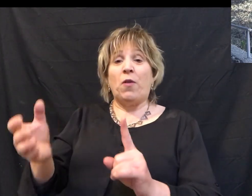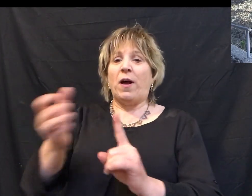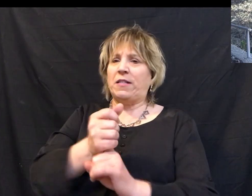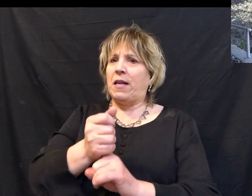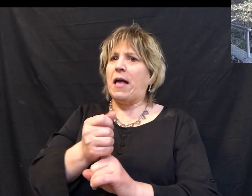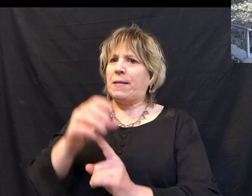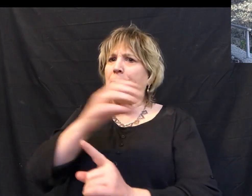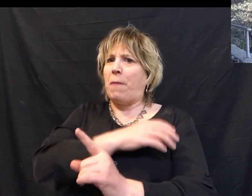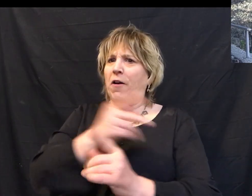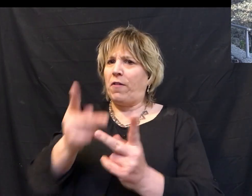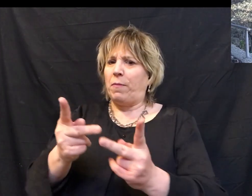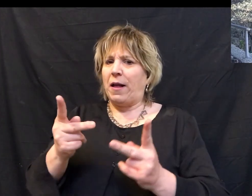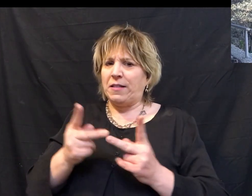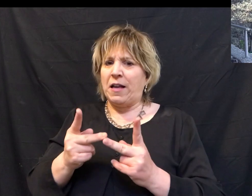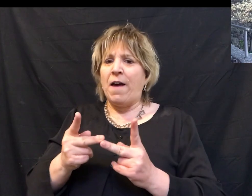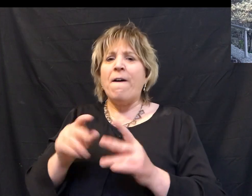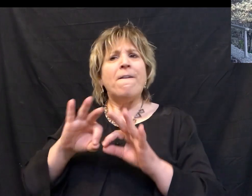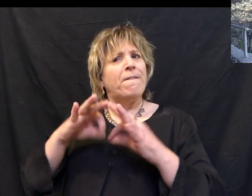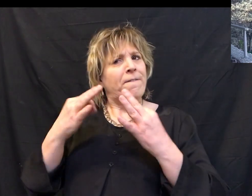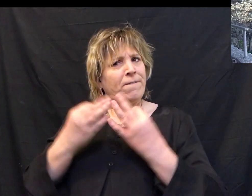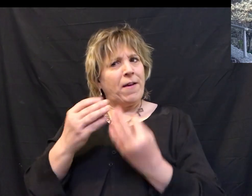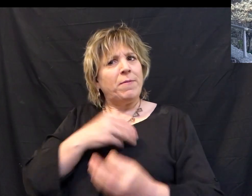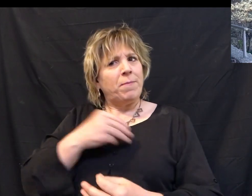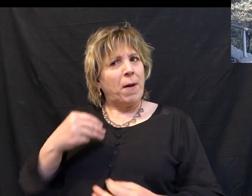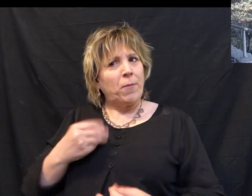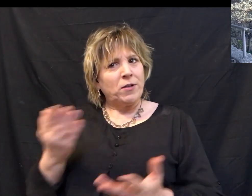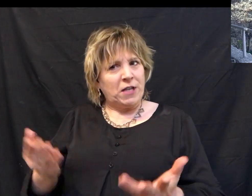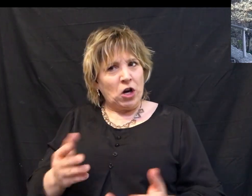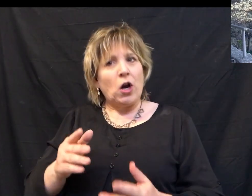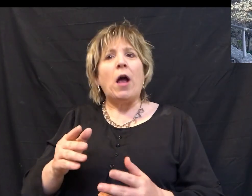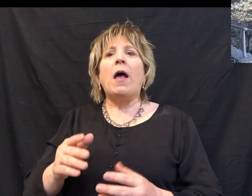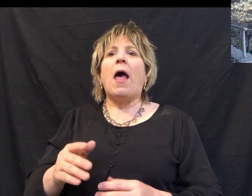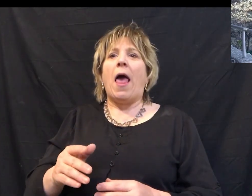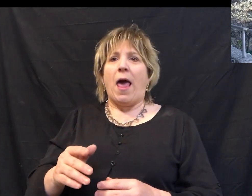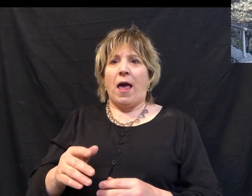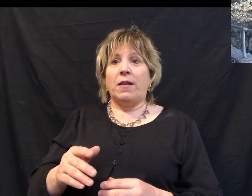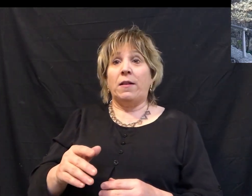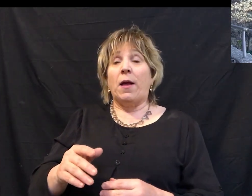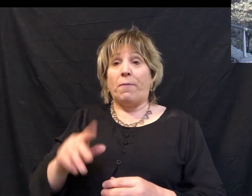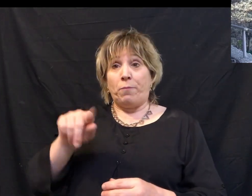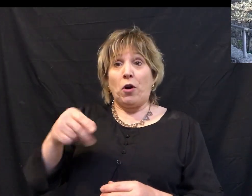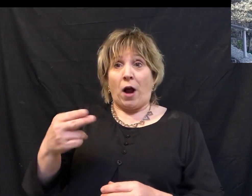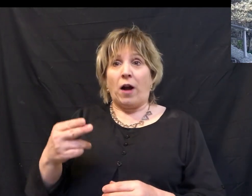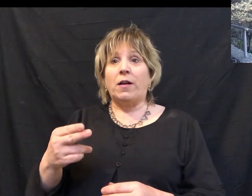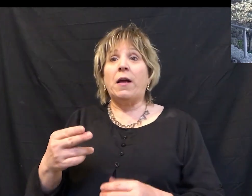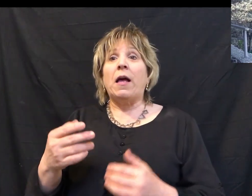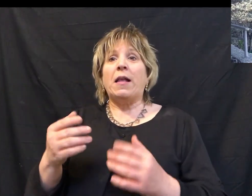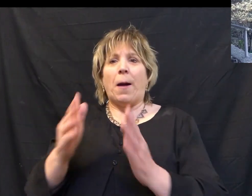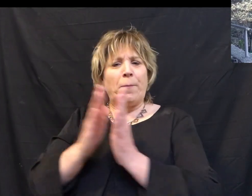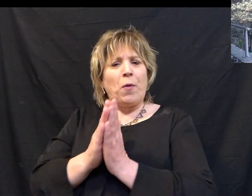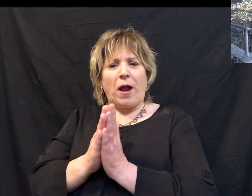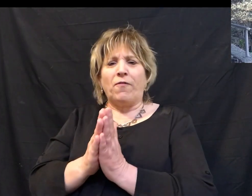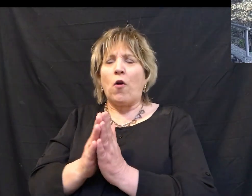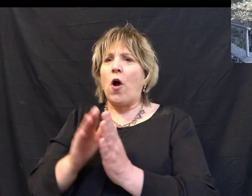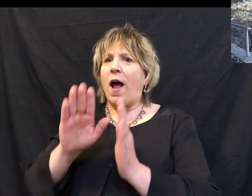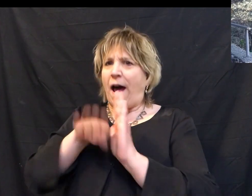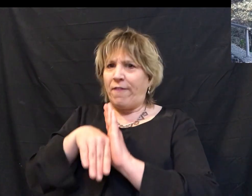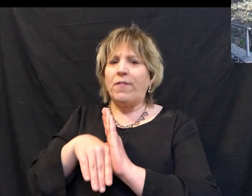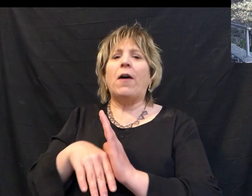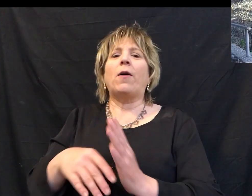arrested. This is a powerful place. We have a whole bunch of our family members that on this trip from Pure Heart. They're now praying and walking through this garden over the last 30 minutes. It's